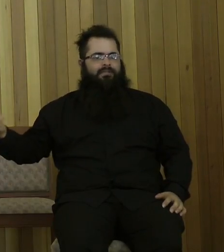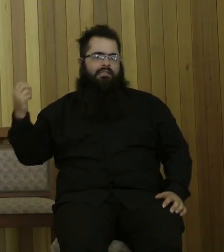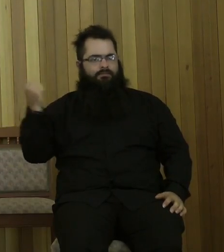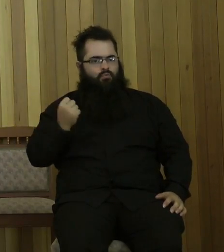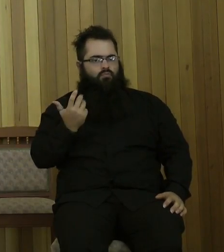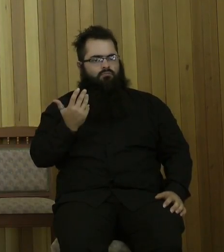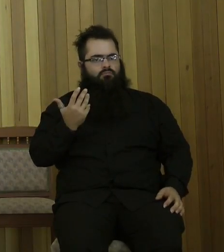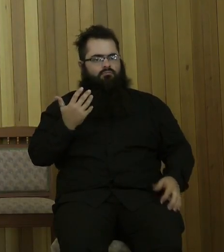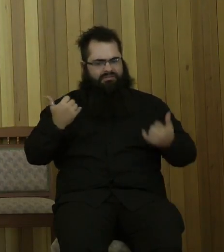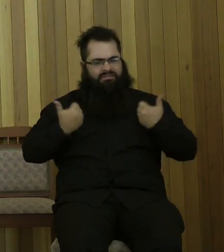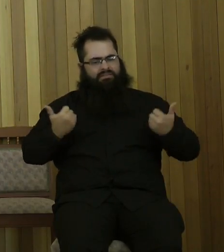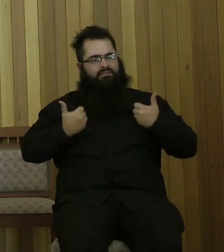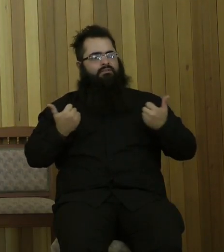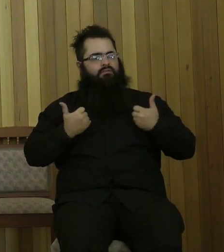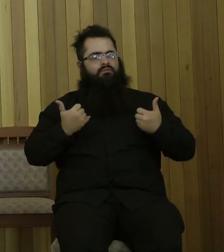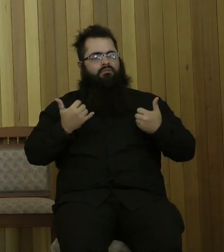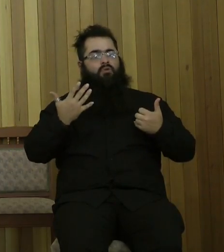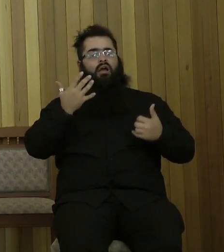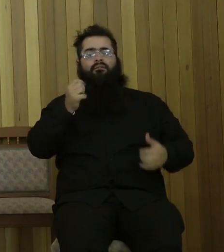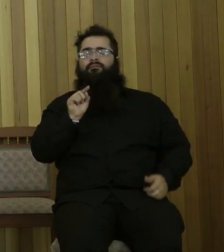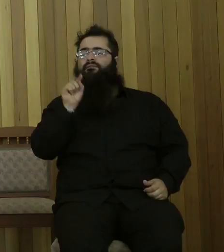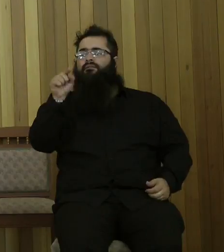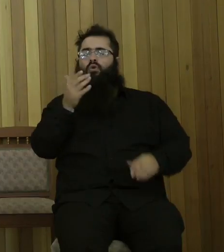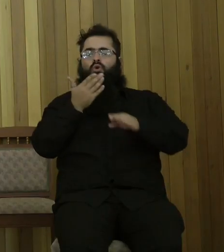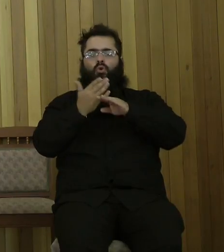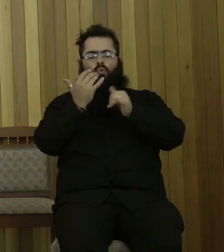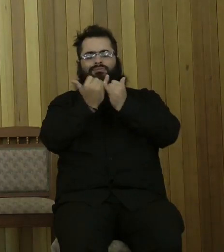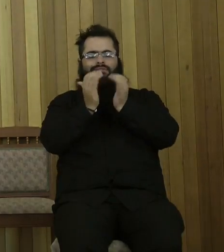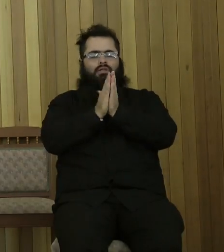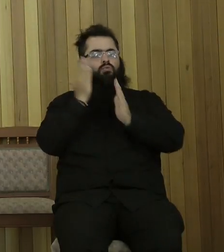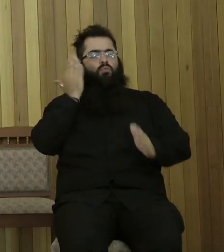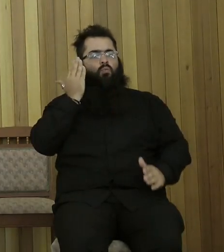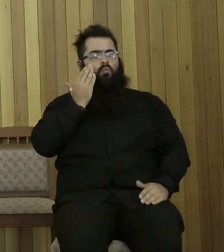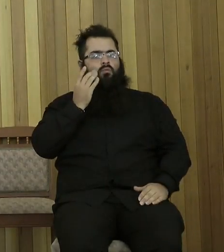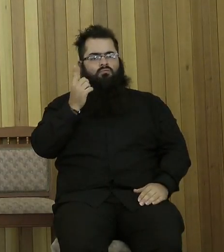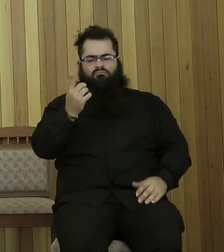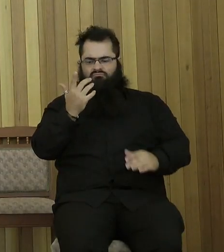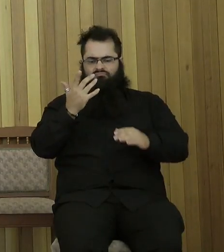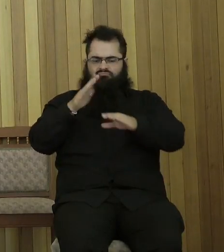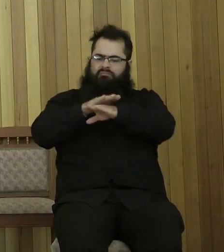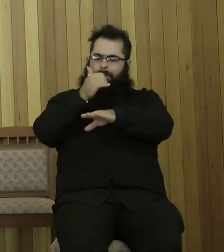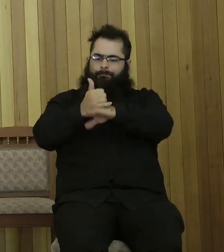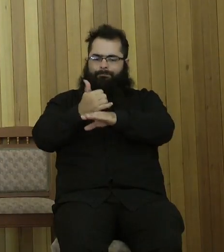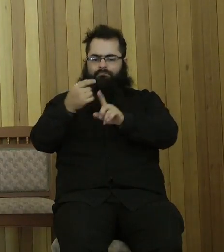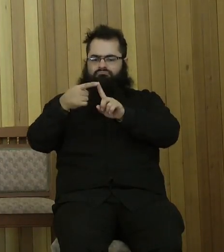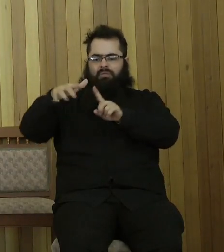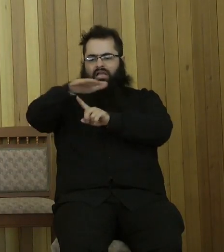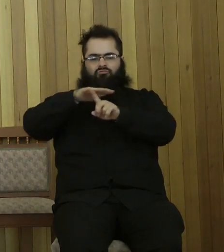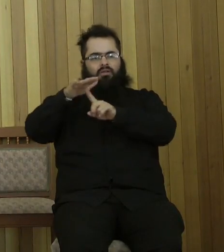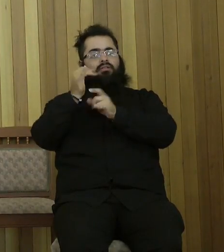And there was a new Sunday school starting up in our district that's being developed. The district and the Sunday school teacher was